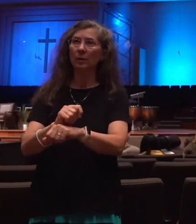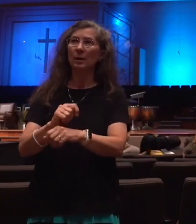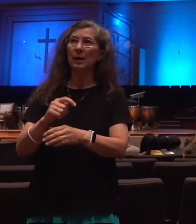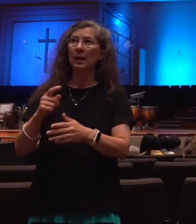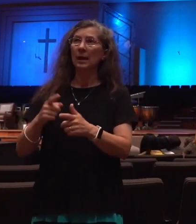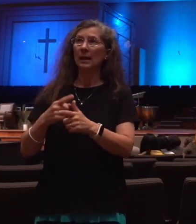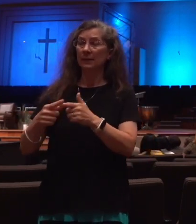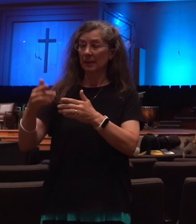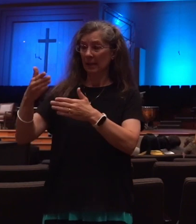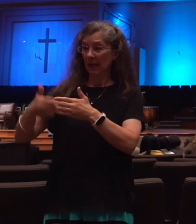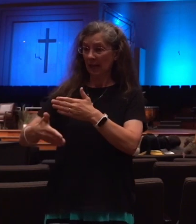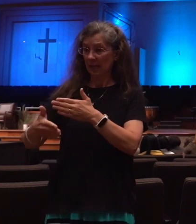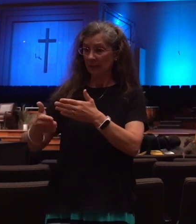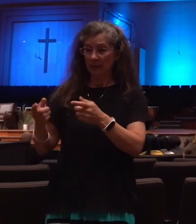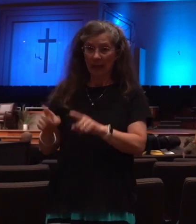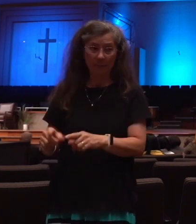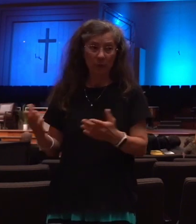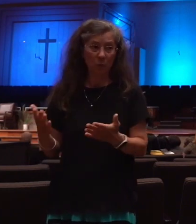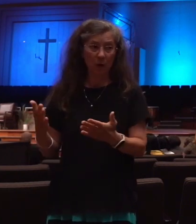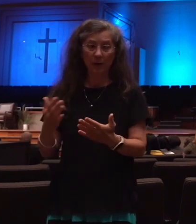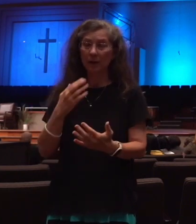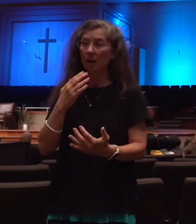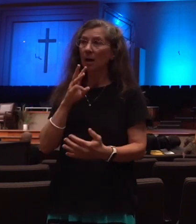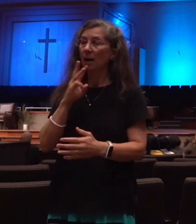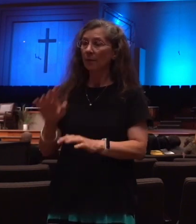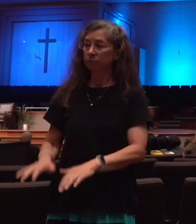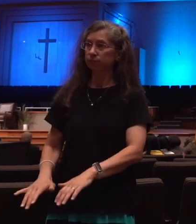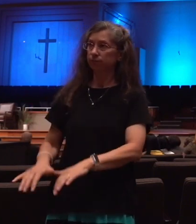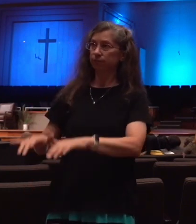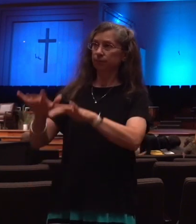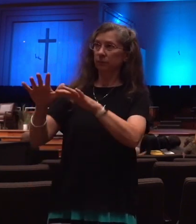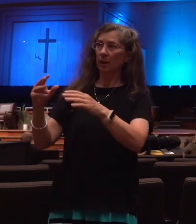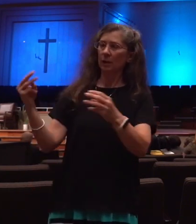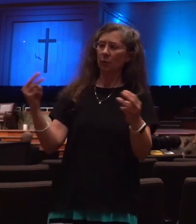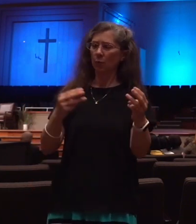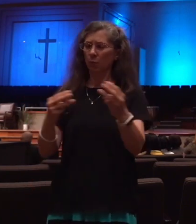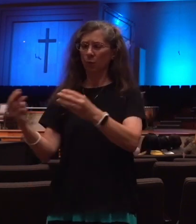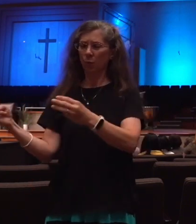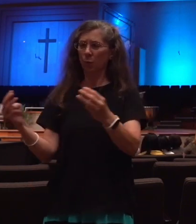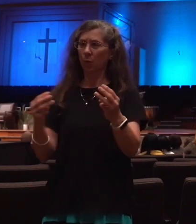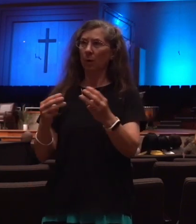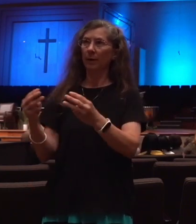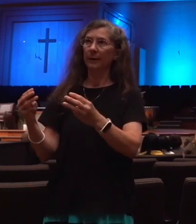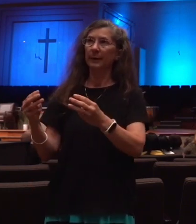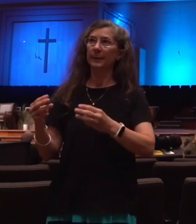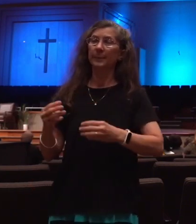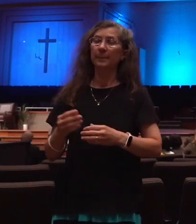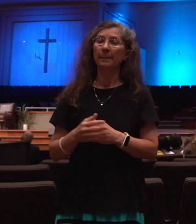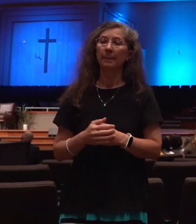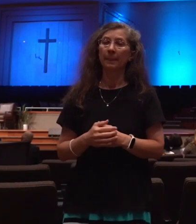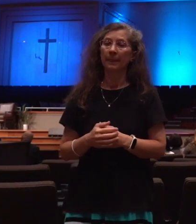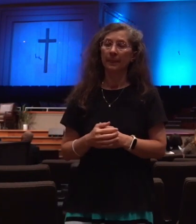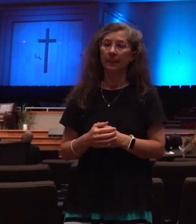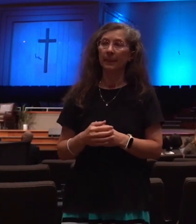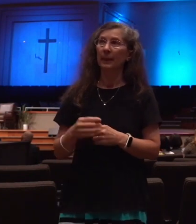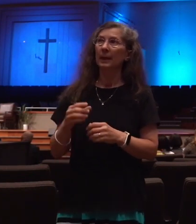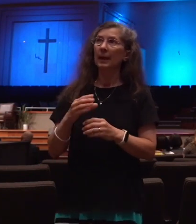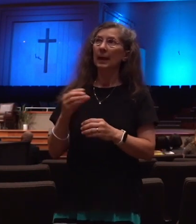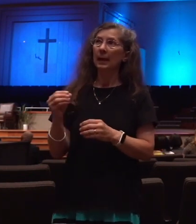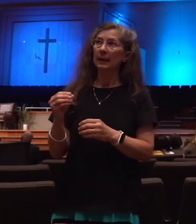flood, and unto the end of the war desolations are determined. And he shall confirm the